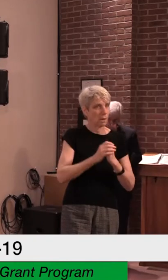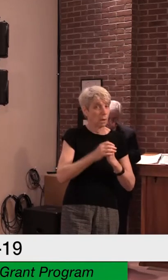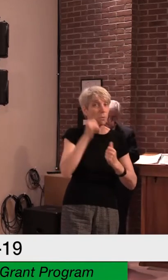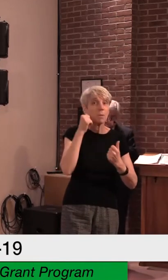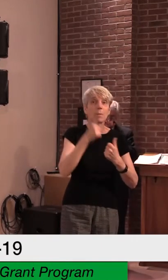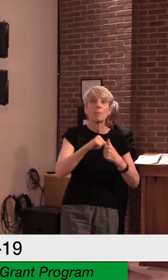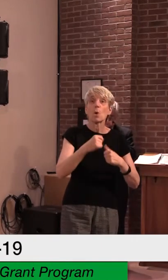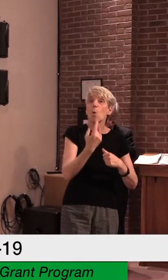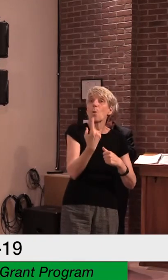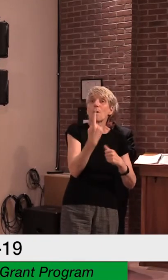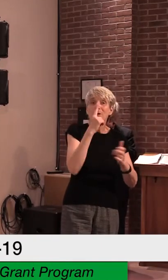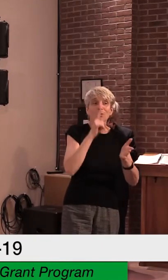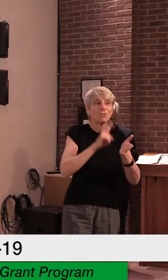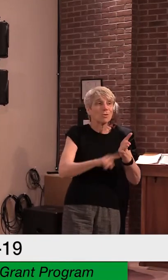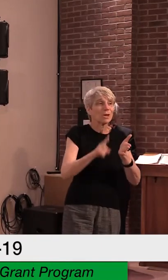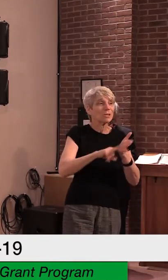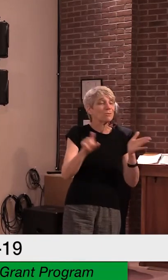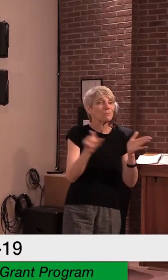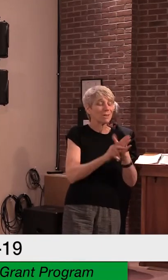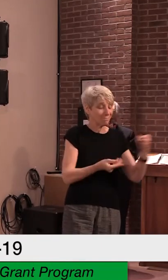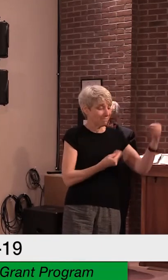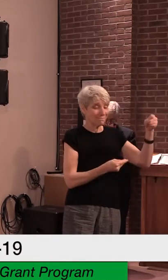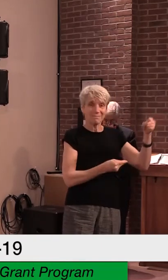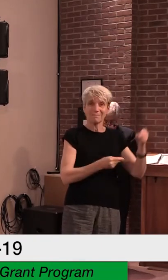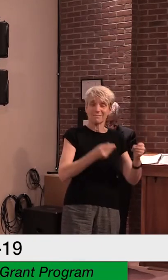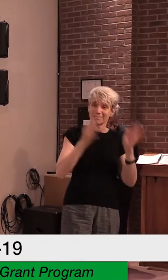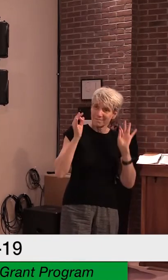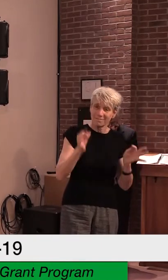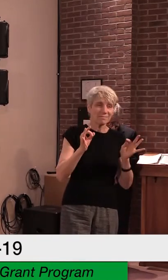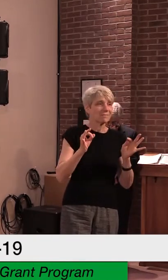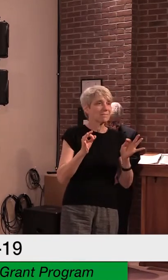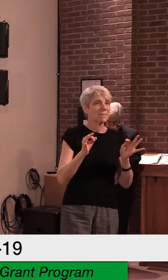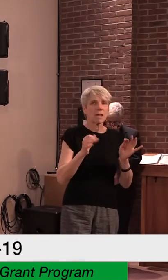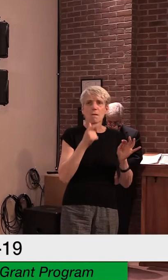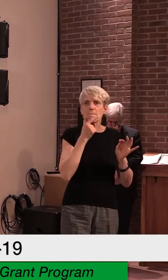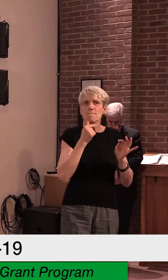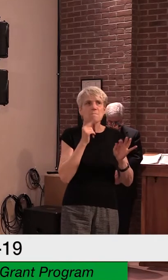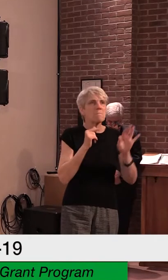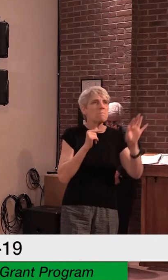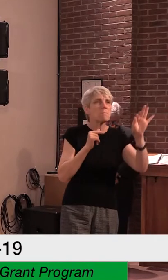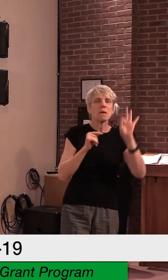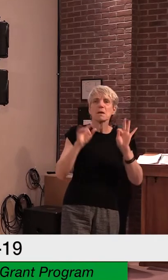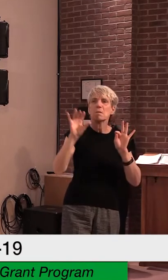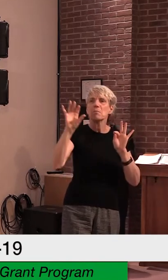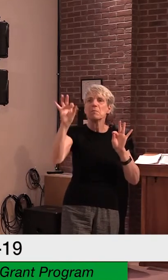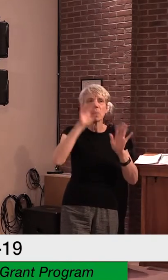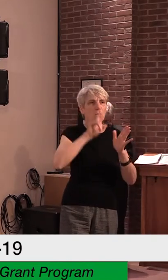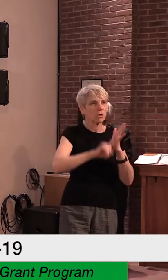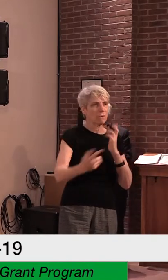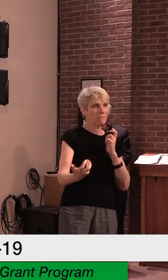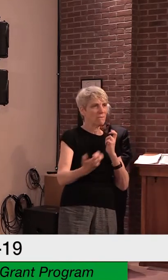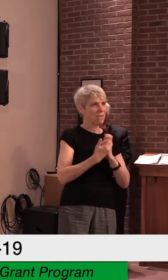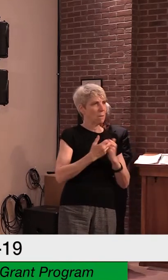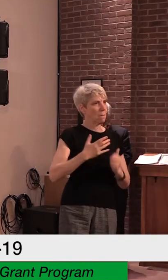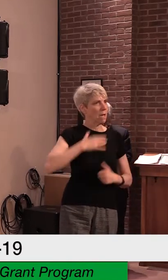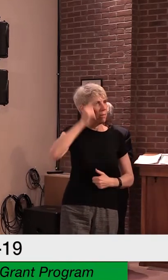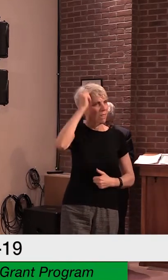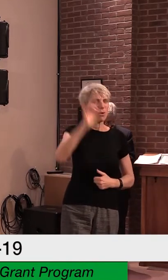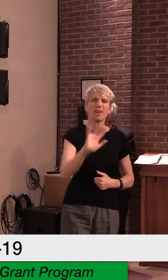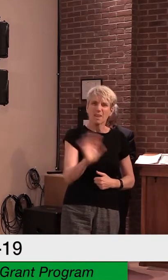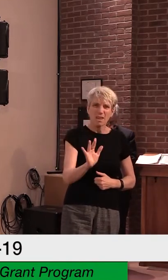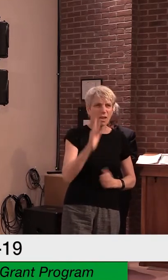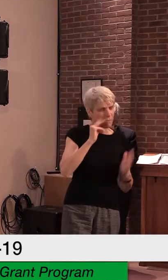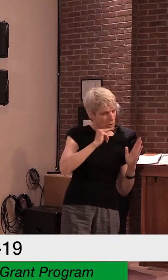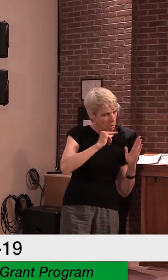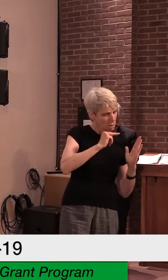appropriately, and one cannot just cherry-pick studies to fit the occasion or favor a point